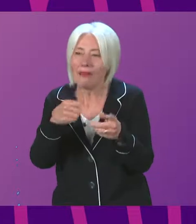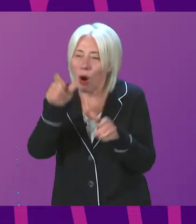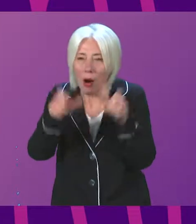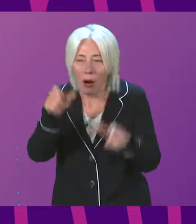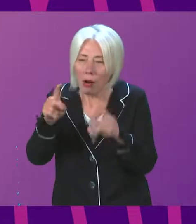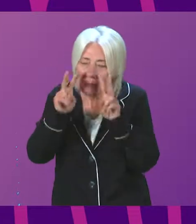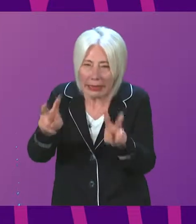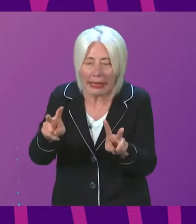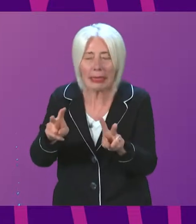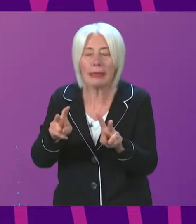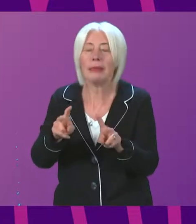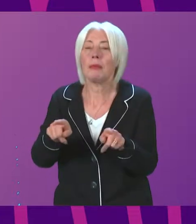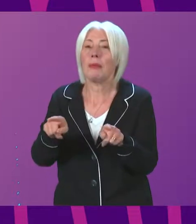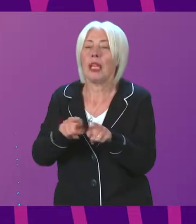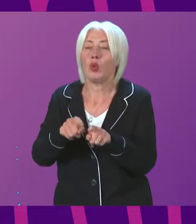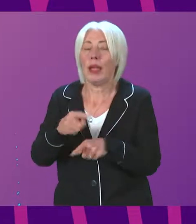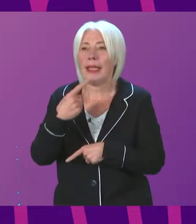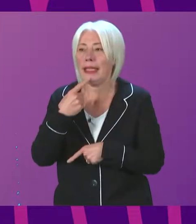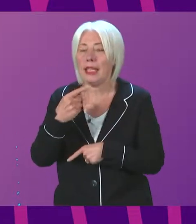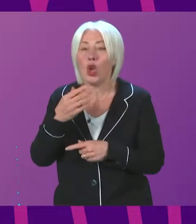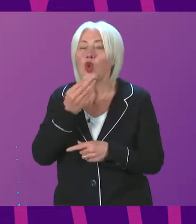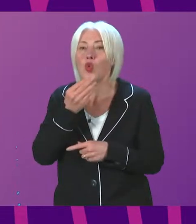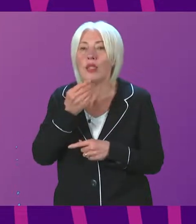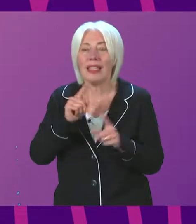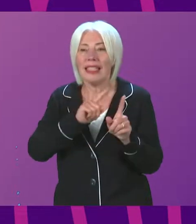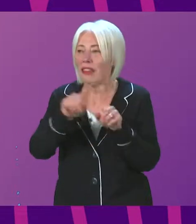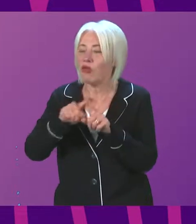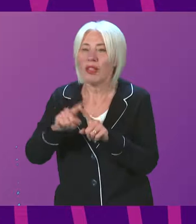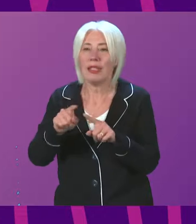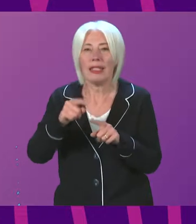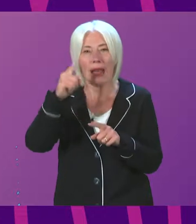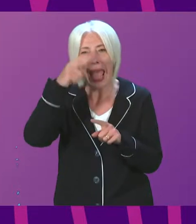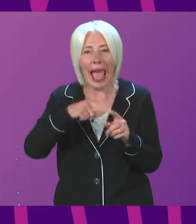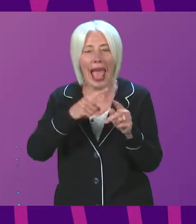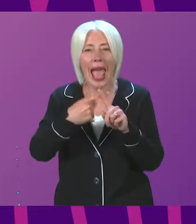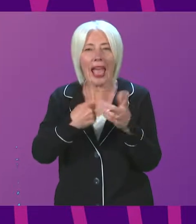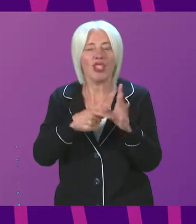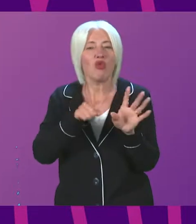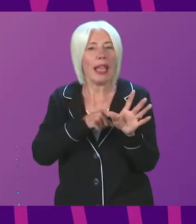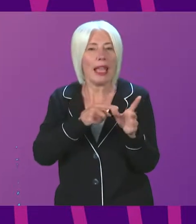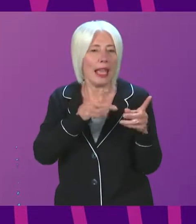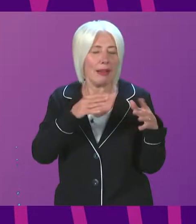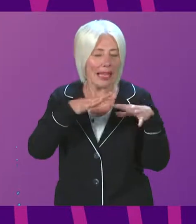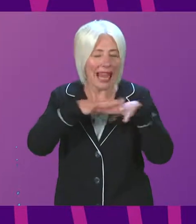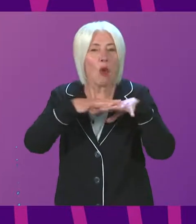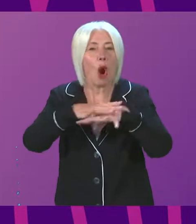also says, the increasing use of imaging networks in Scotland is going from strength to strength. So these are challenges